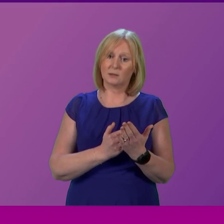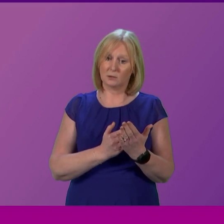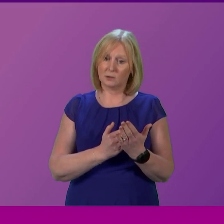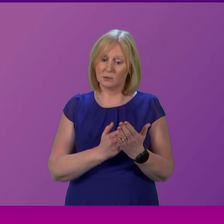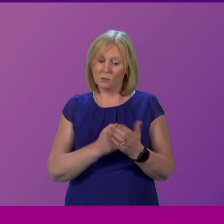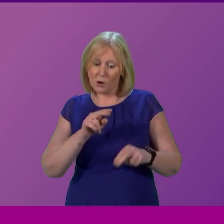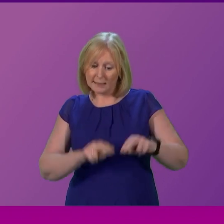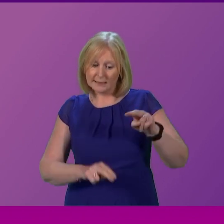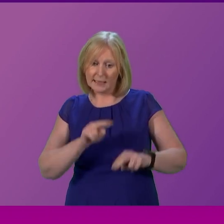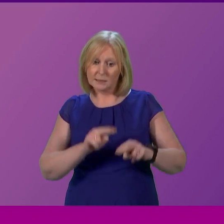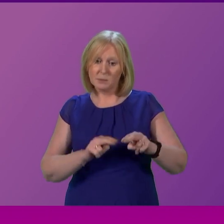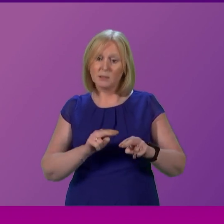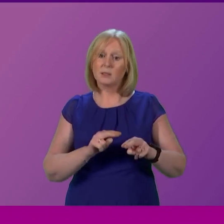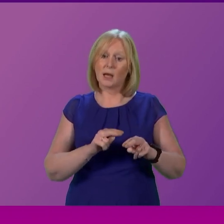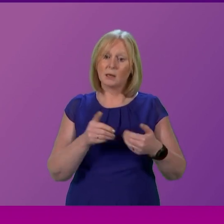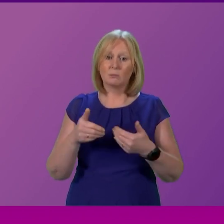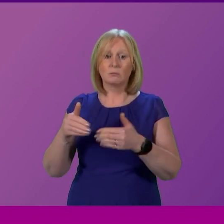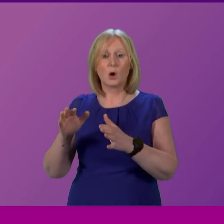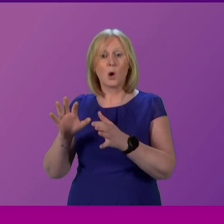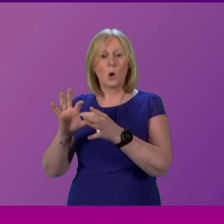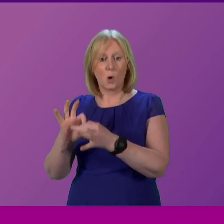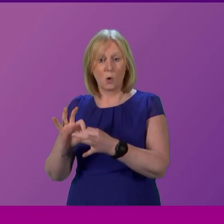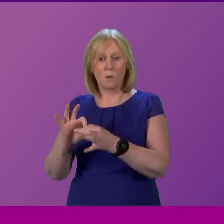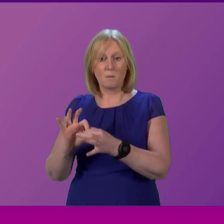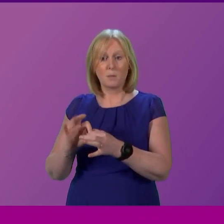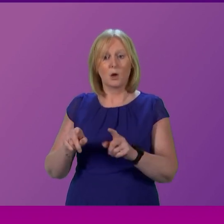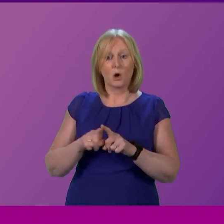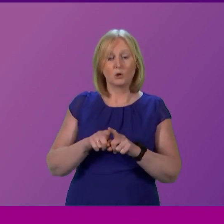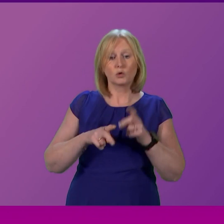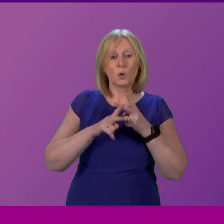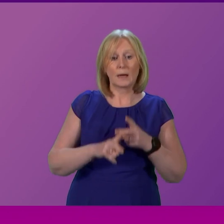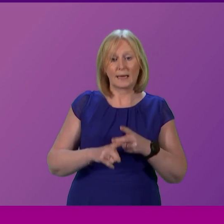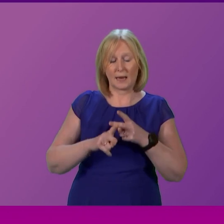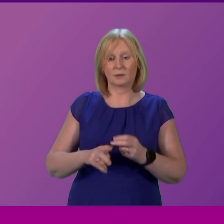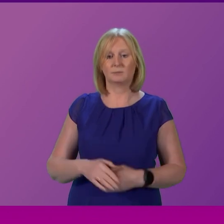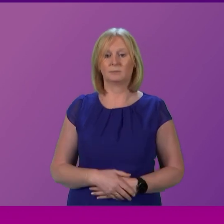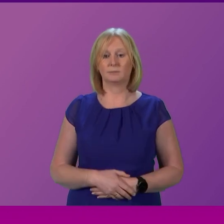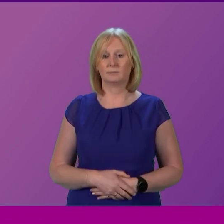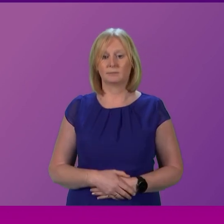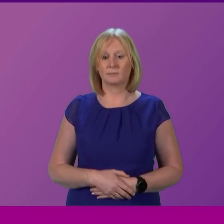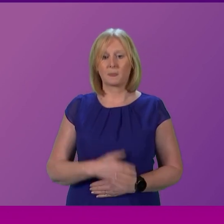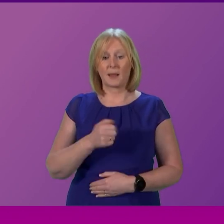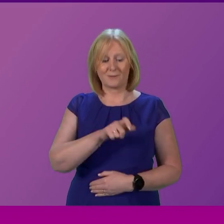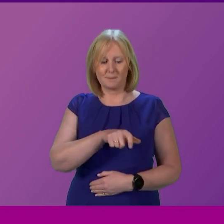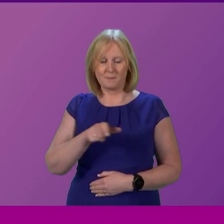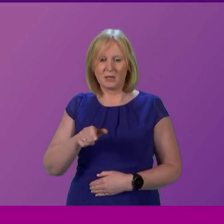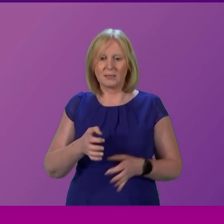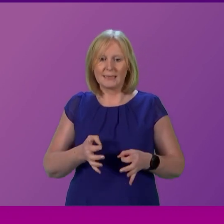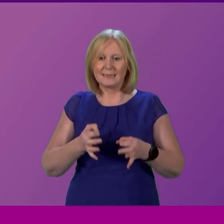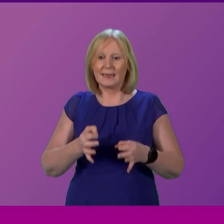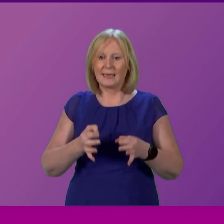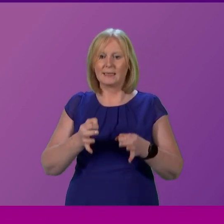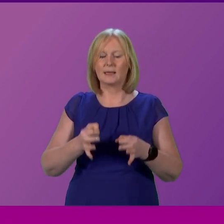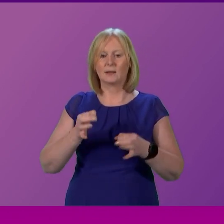and discharge practice and around care home oversight arrangements. We're also seeing record numbers of patients delayed under the